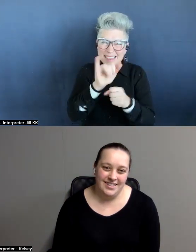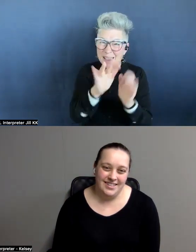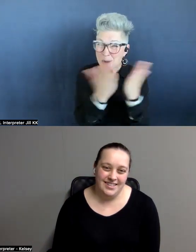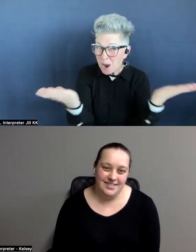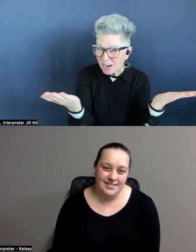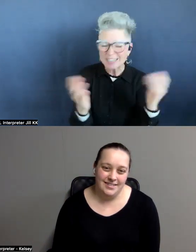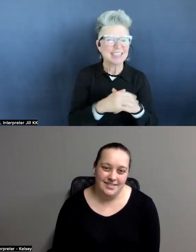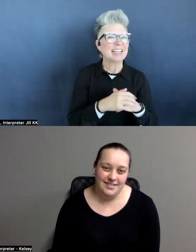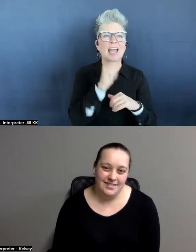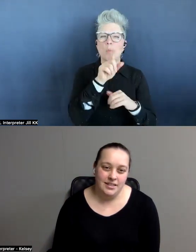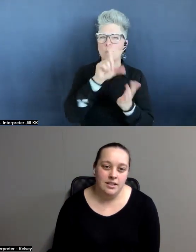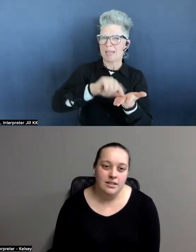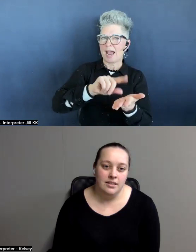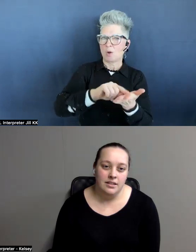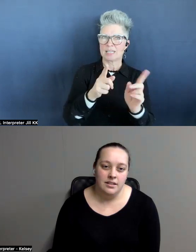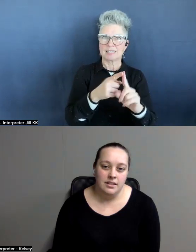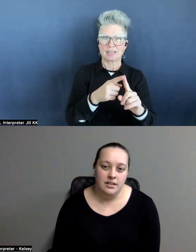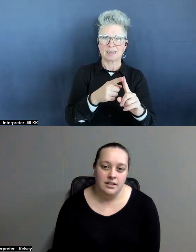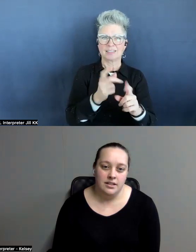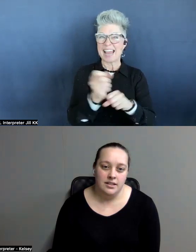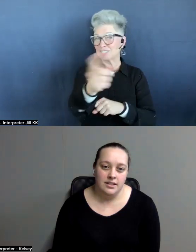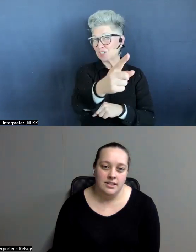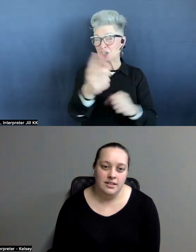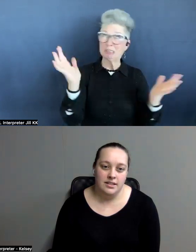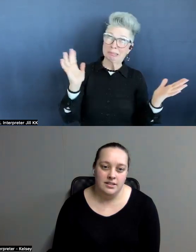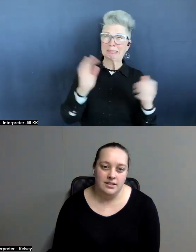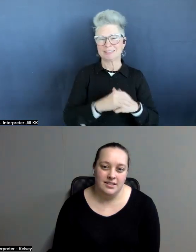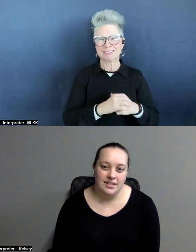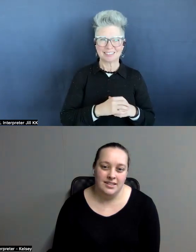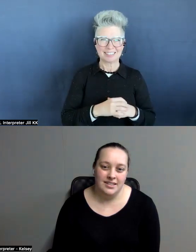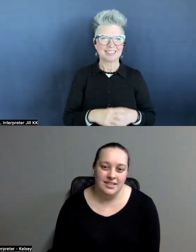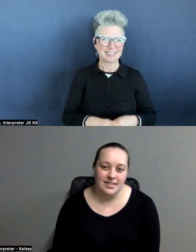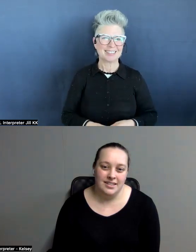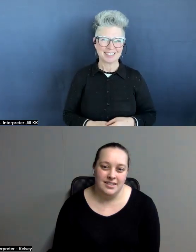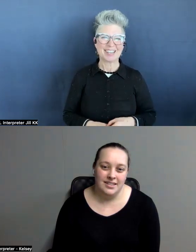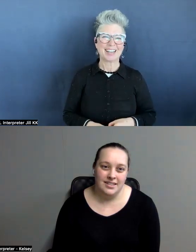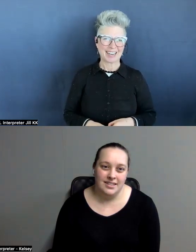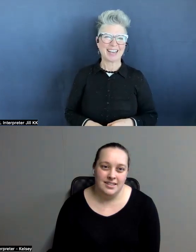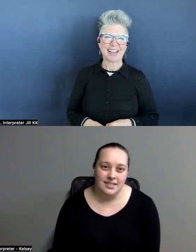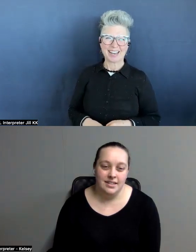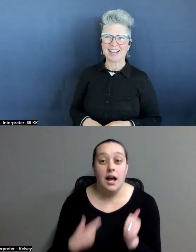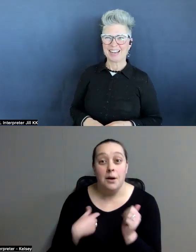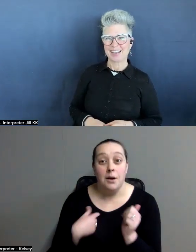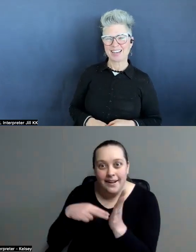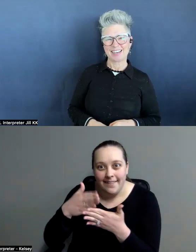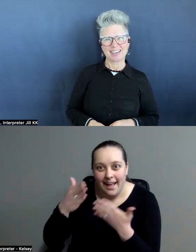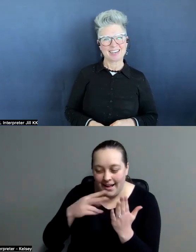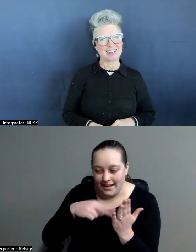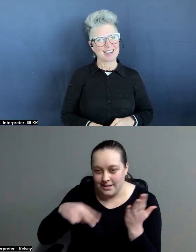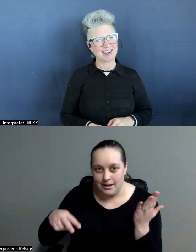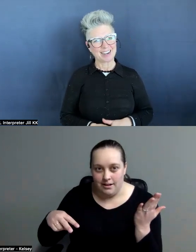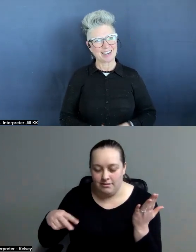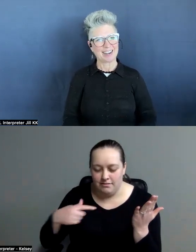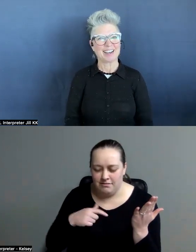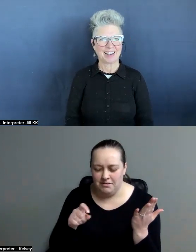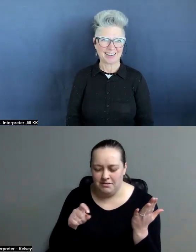It will not be out until next year. I was like, I need the